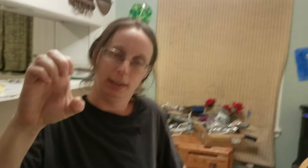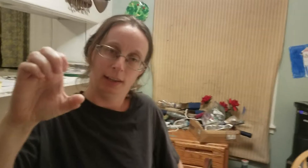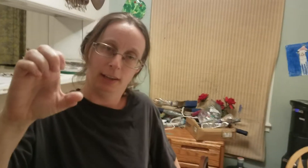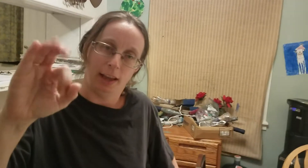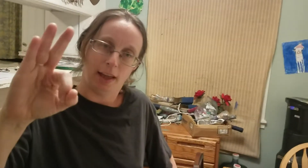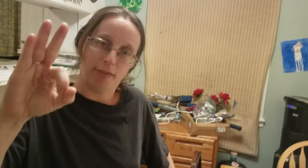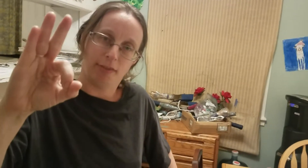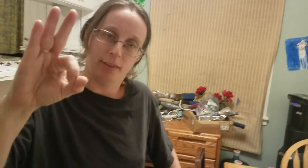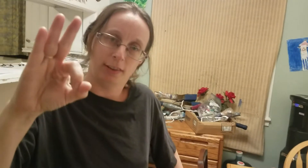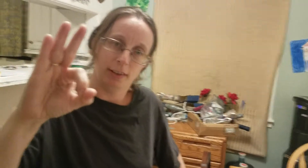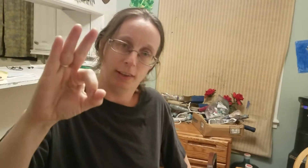Pause it.